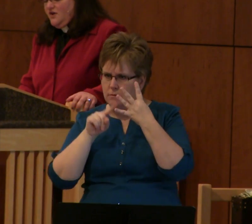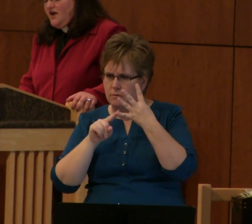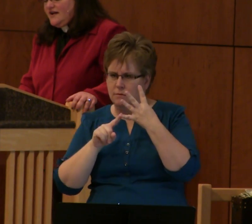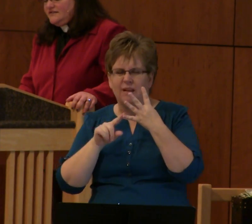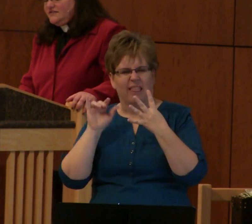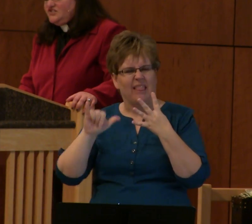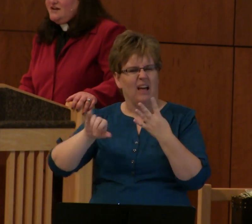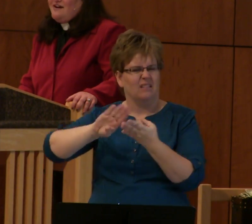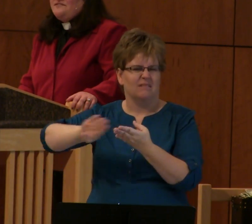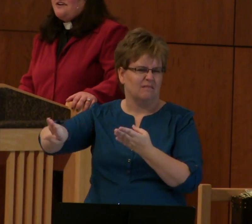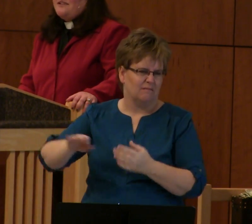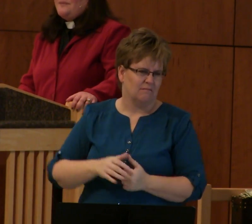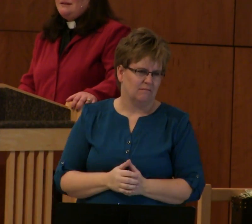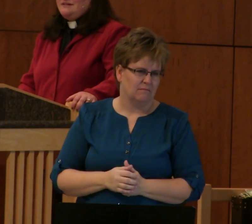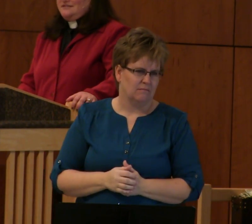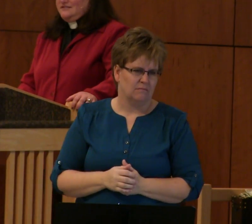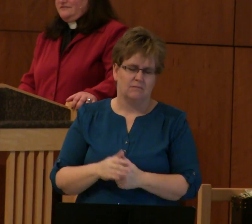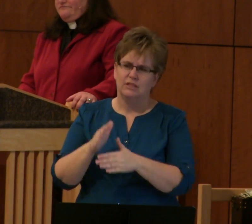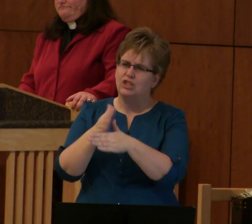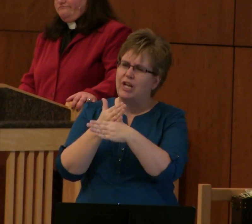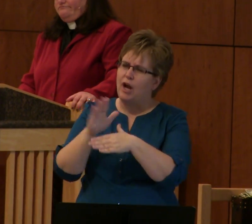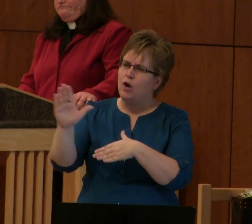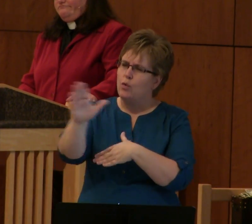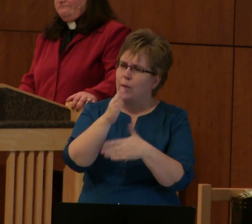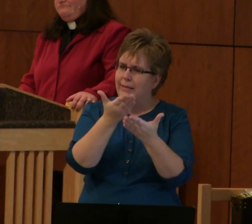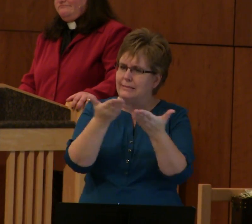And we are asked to share out of our abundance,